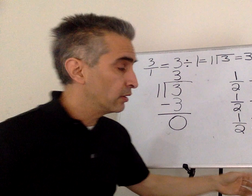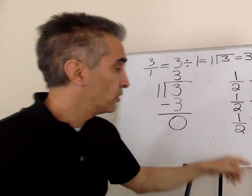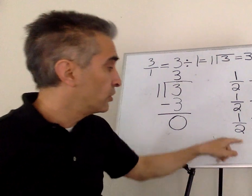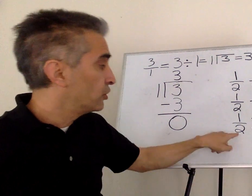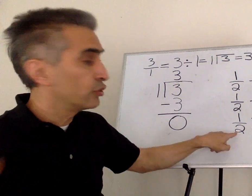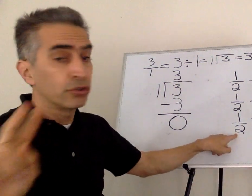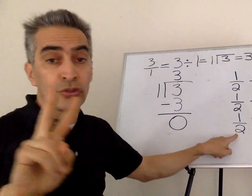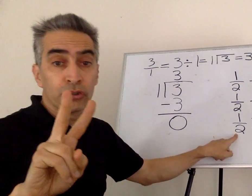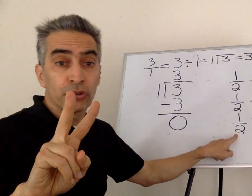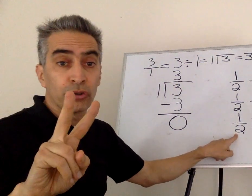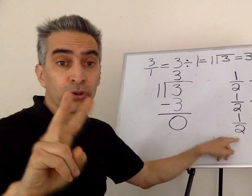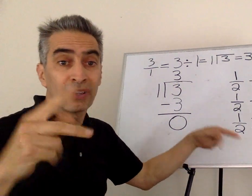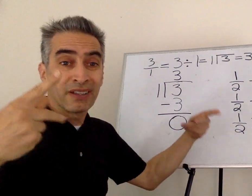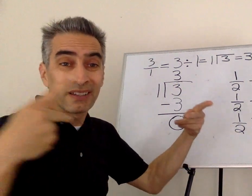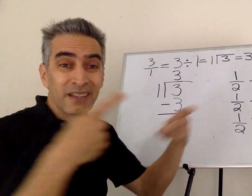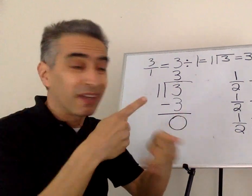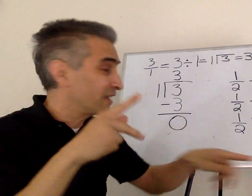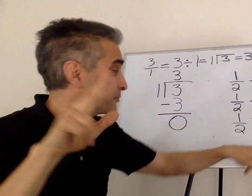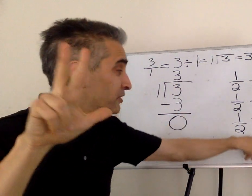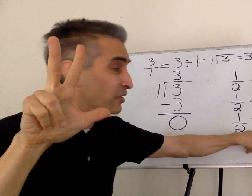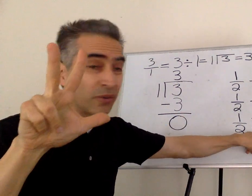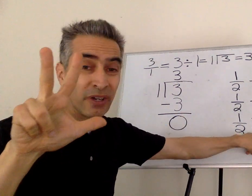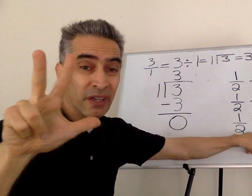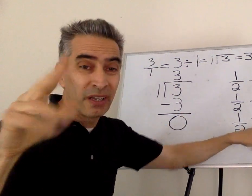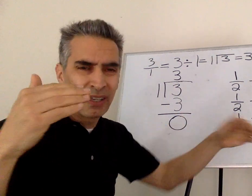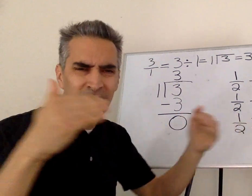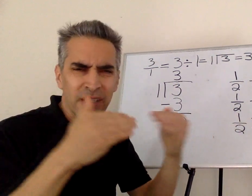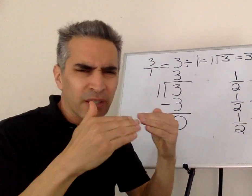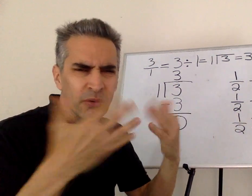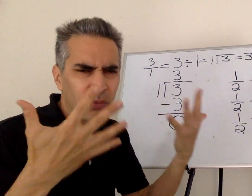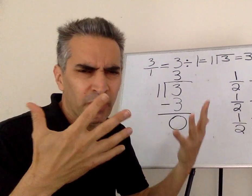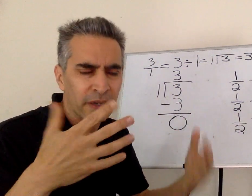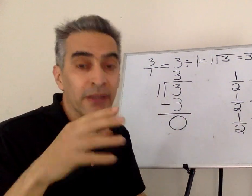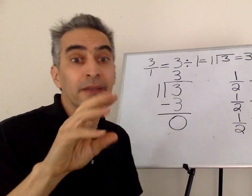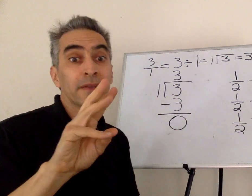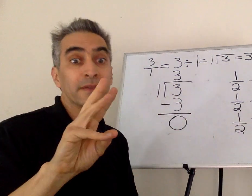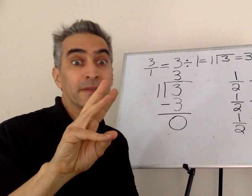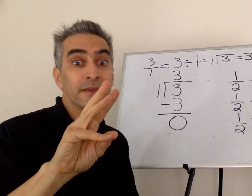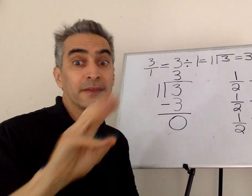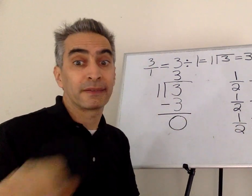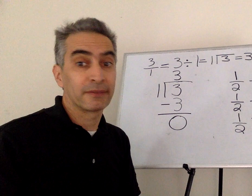two times three equals six.